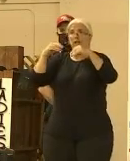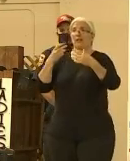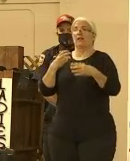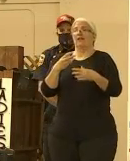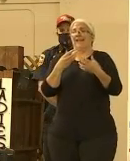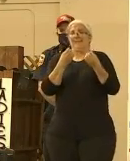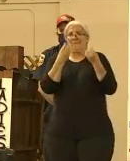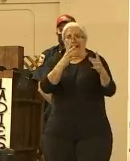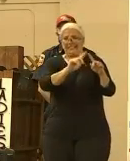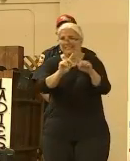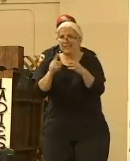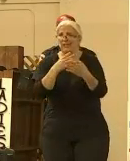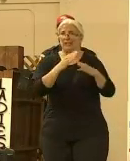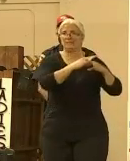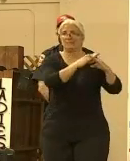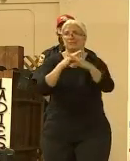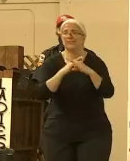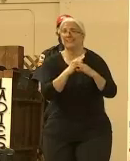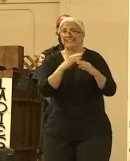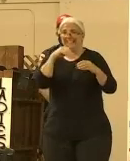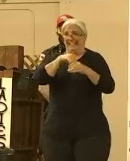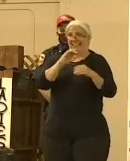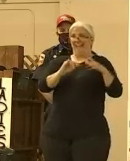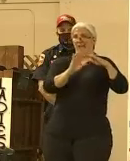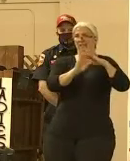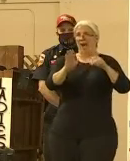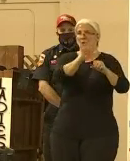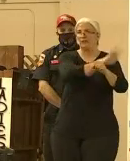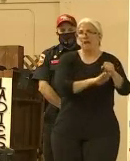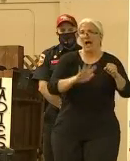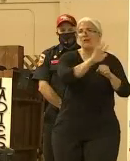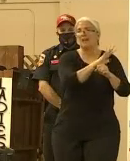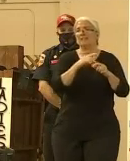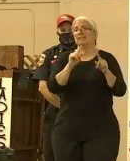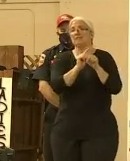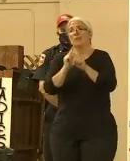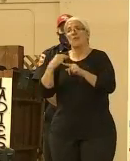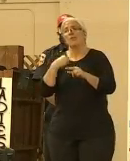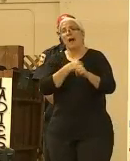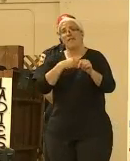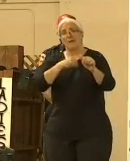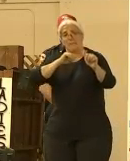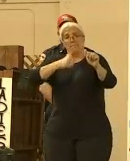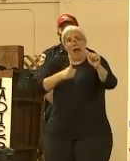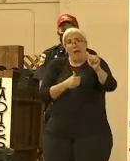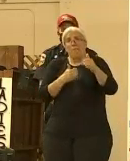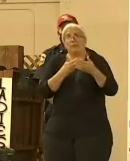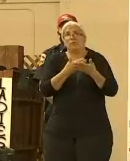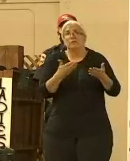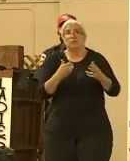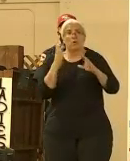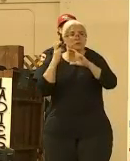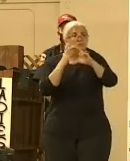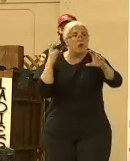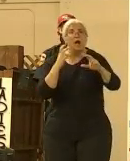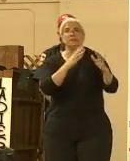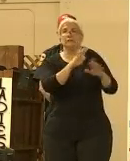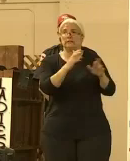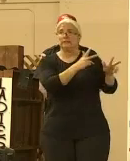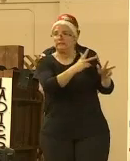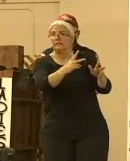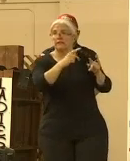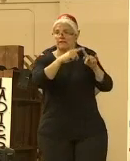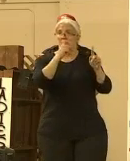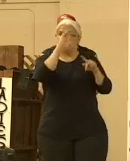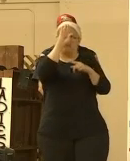Additionally, we have fire resources in there. We have brought in considerable fire resources from CAL FIRE. They're doing incredible work.